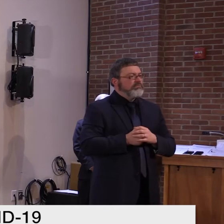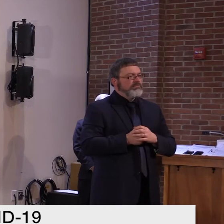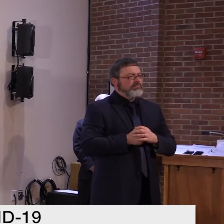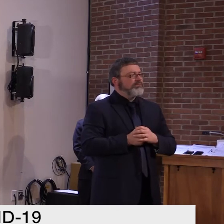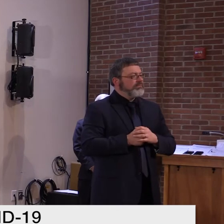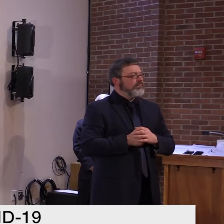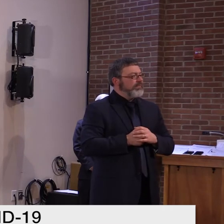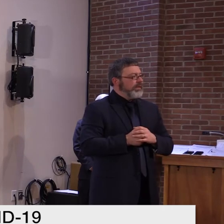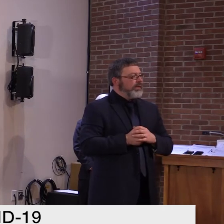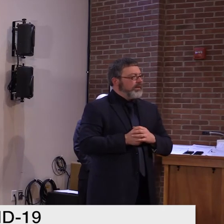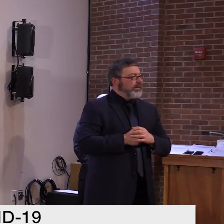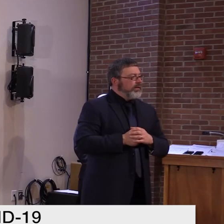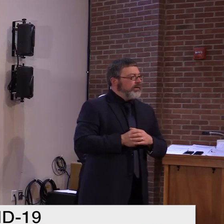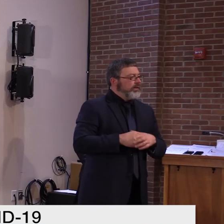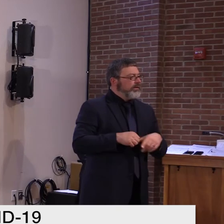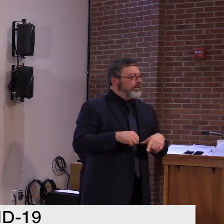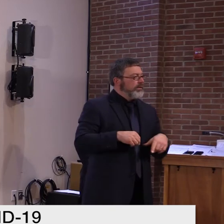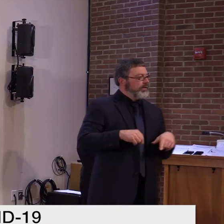Kat, WCAS.